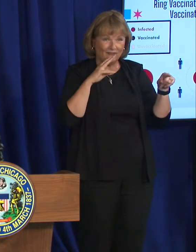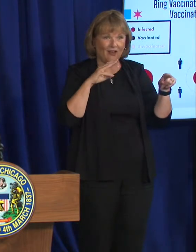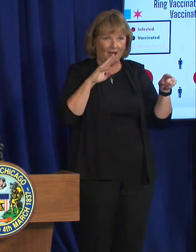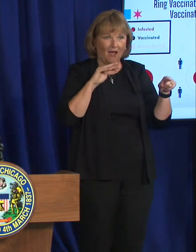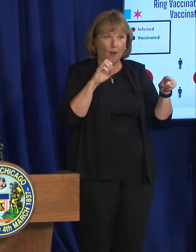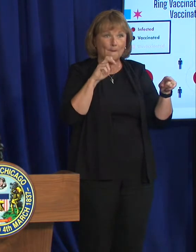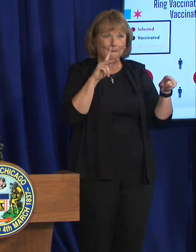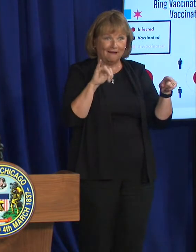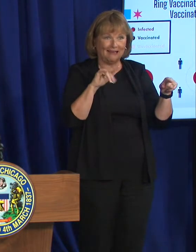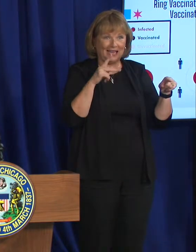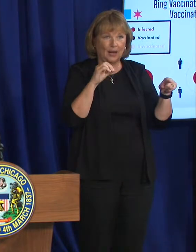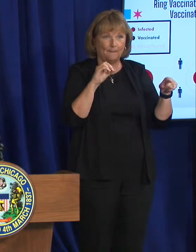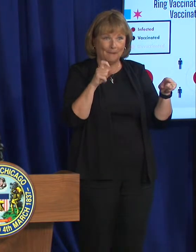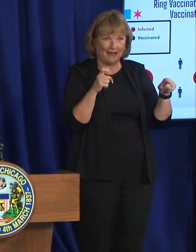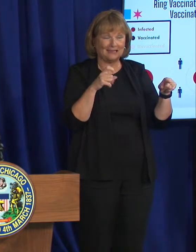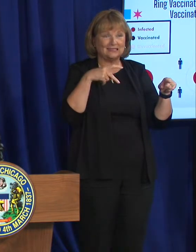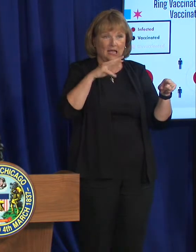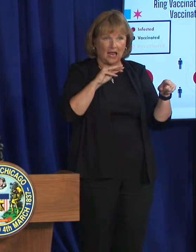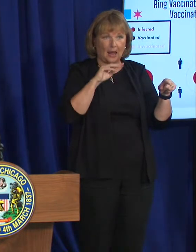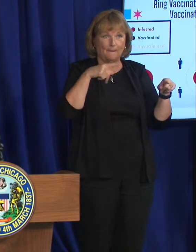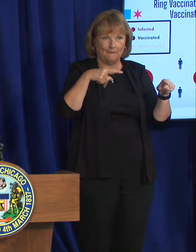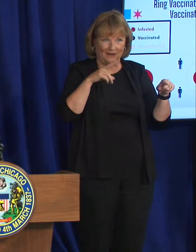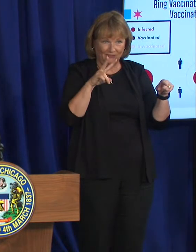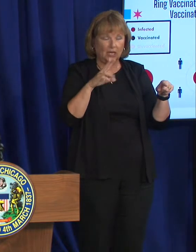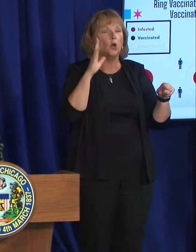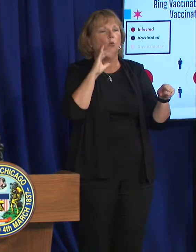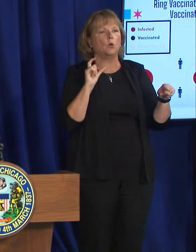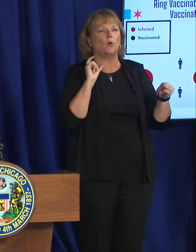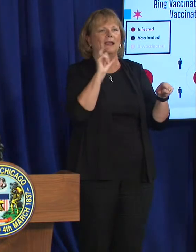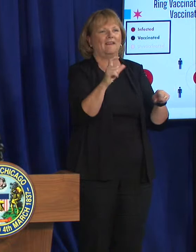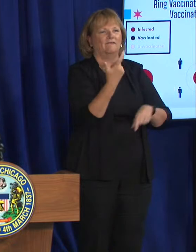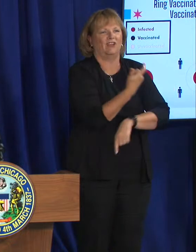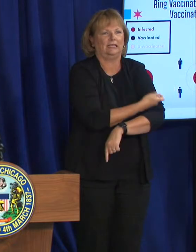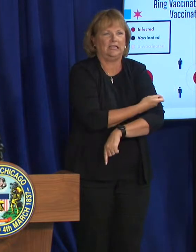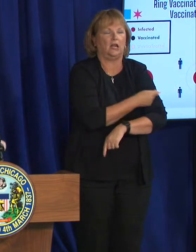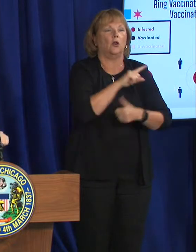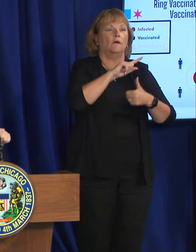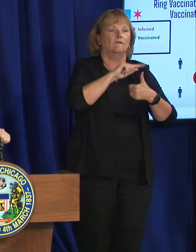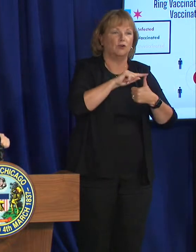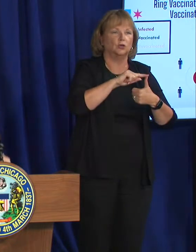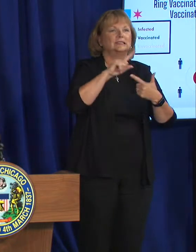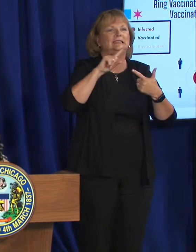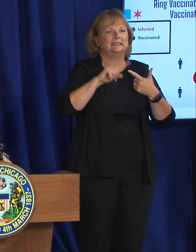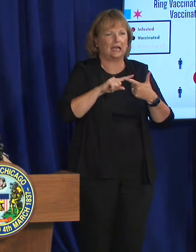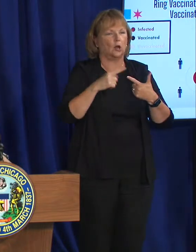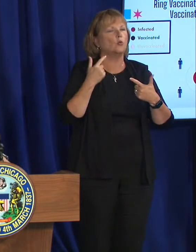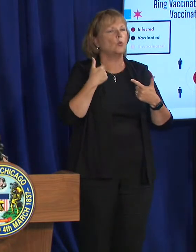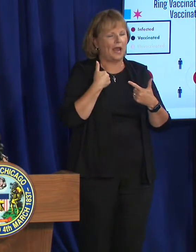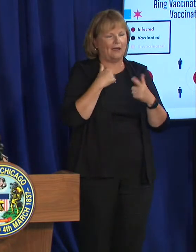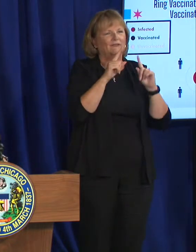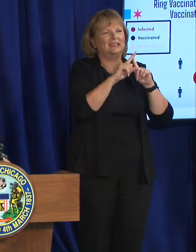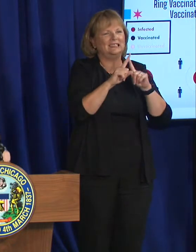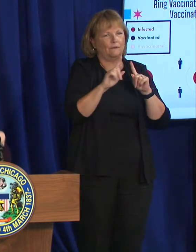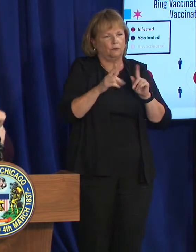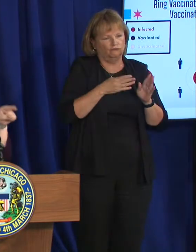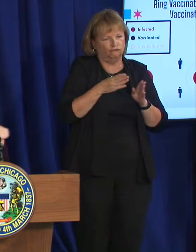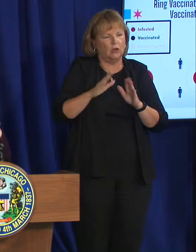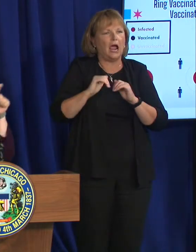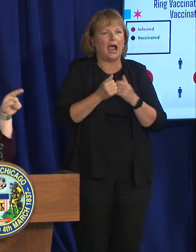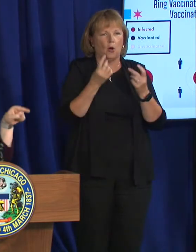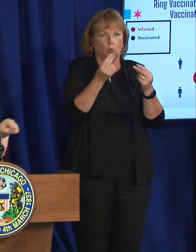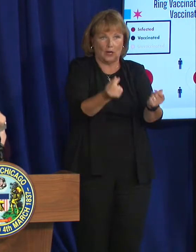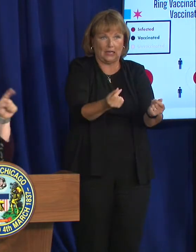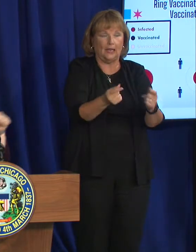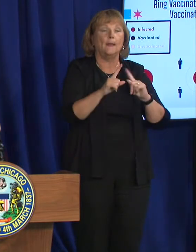a monkeypox case, we will get you vaccine, a first dose and a second dose. We have lots of ways to do that quickly. But